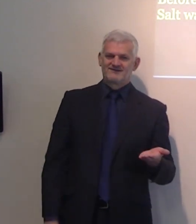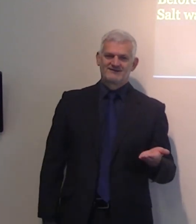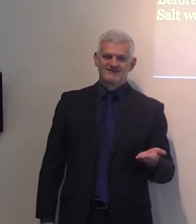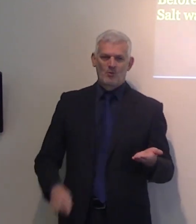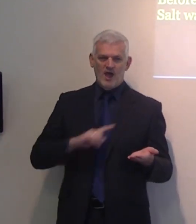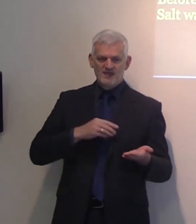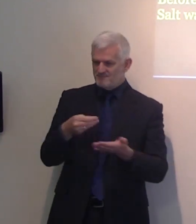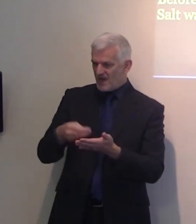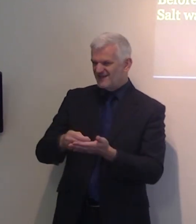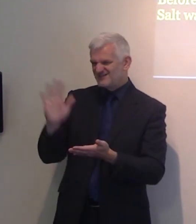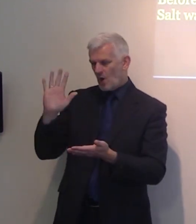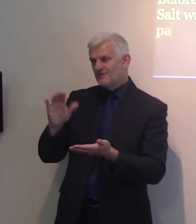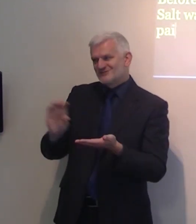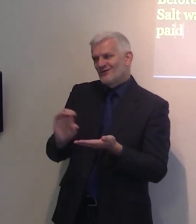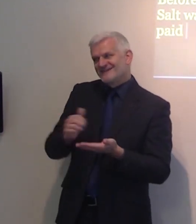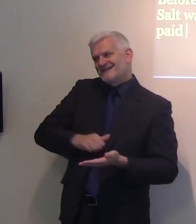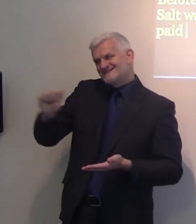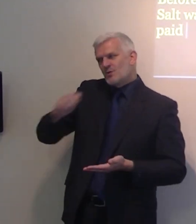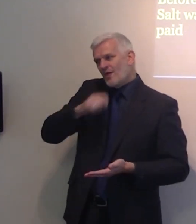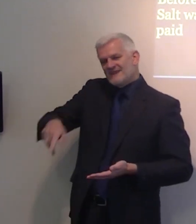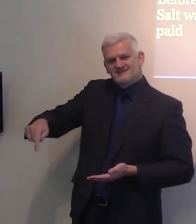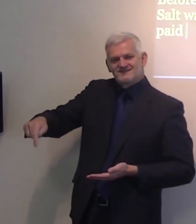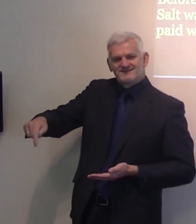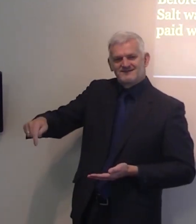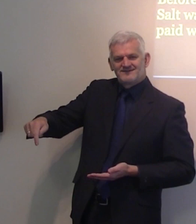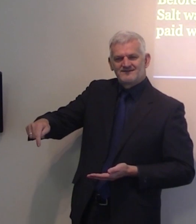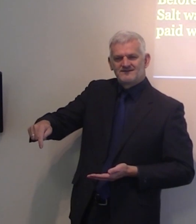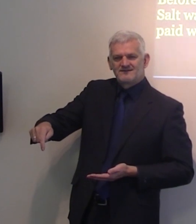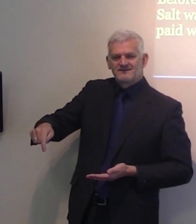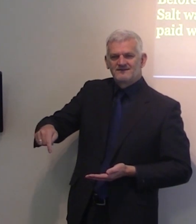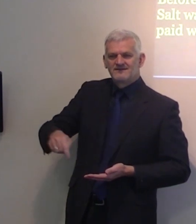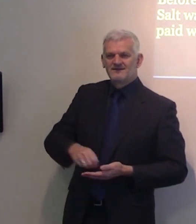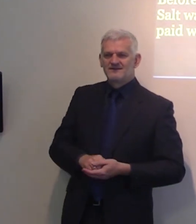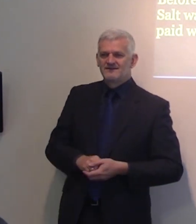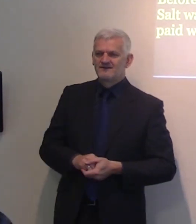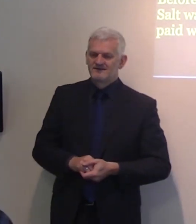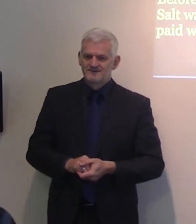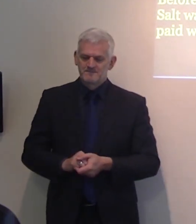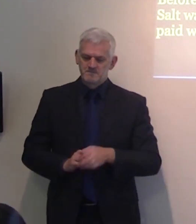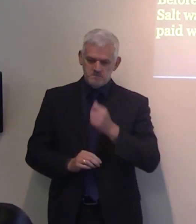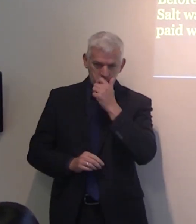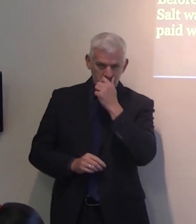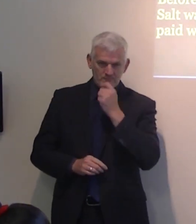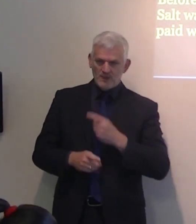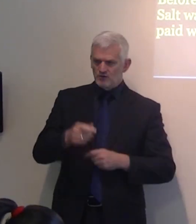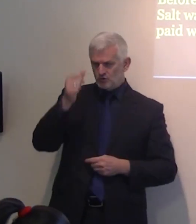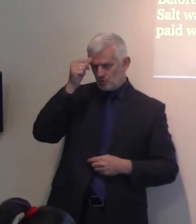for money. Actually the word salary, so when you get your salary it's really to buy salt.